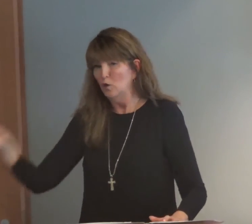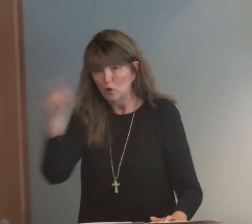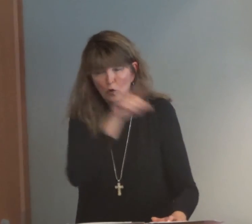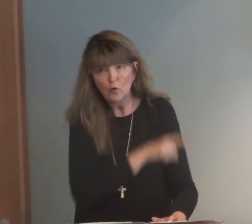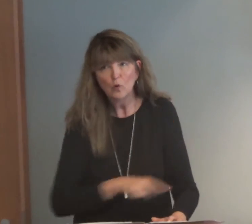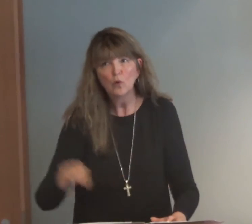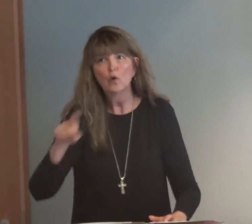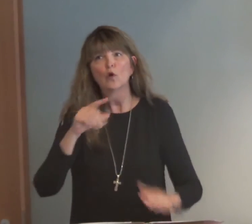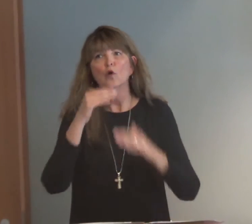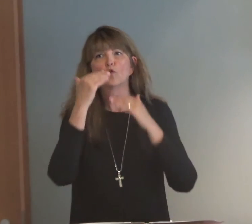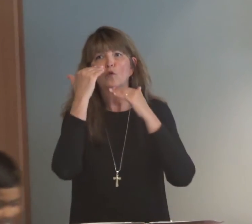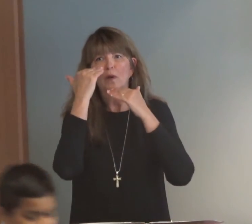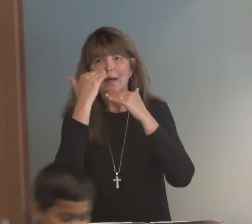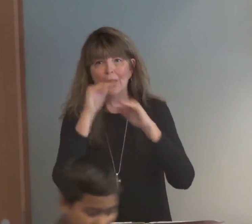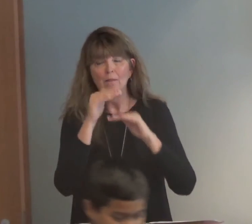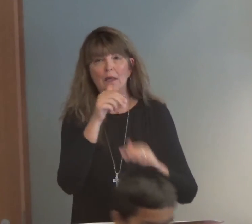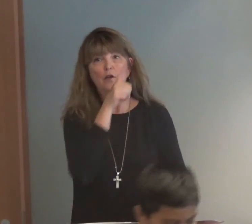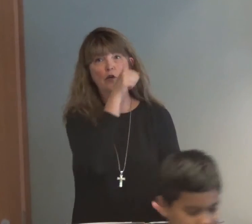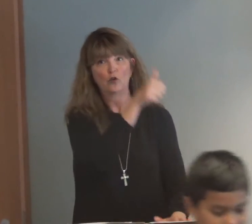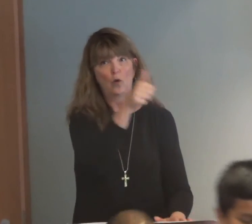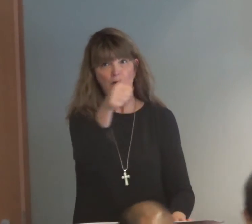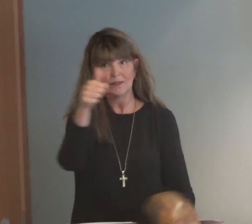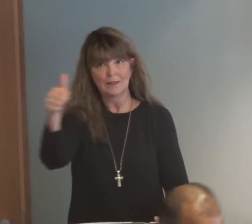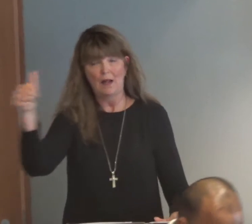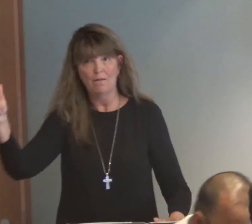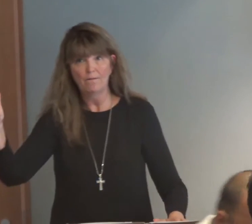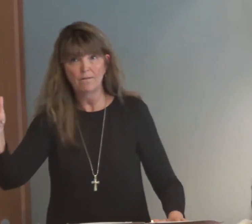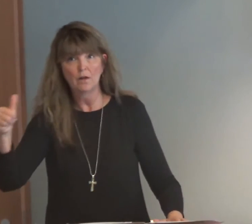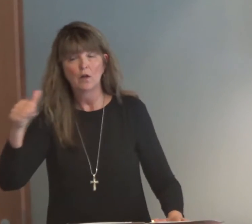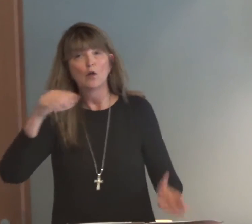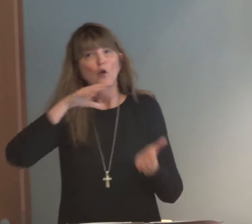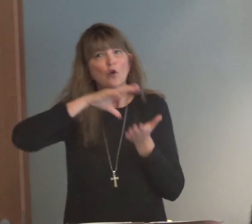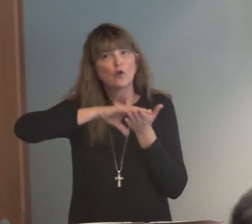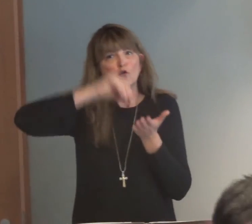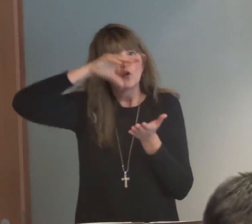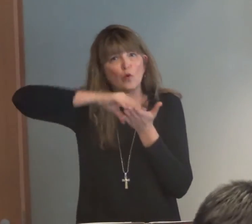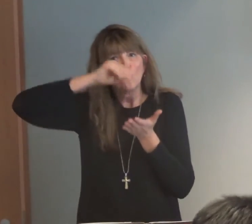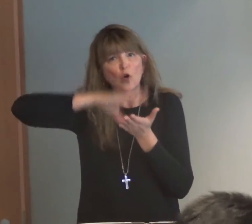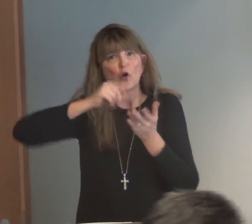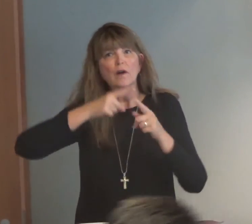You know, I don't want any of you to put limitations on yourself.